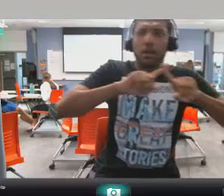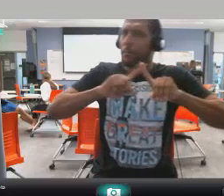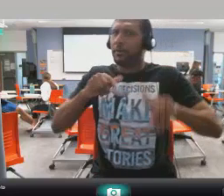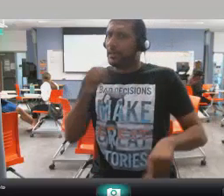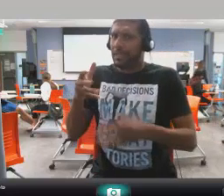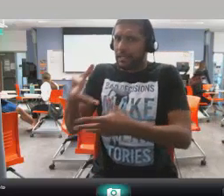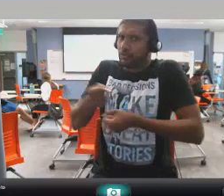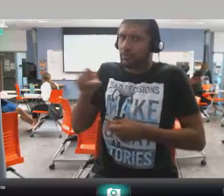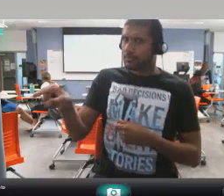my man for five minutes, no.